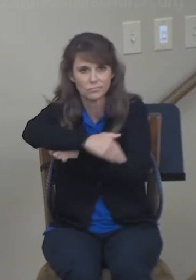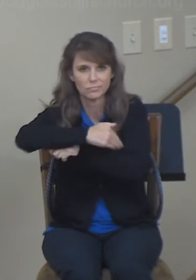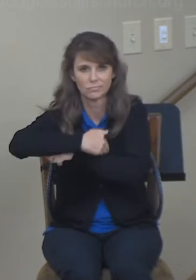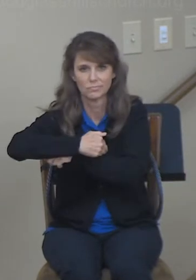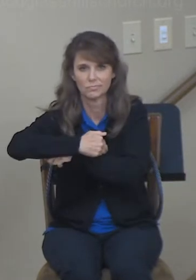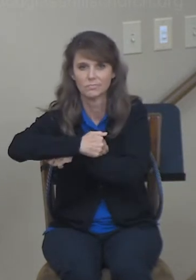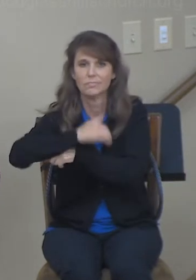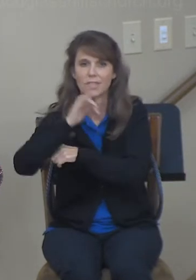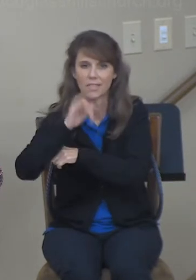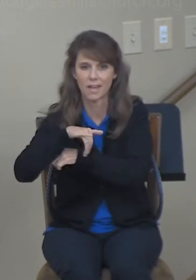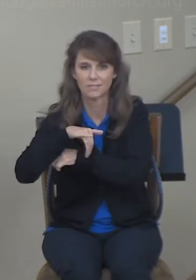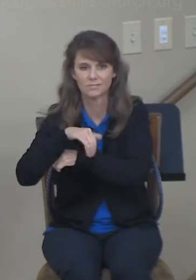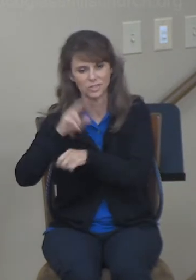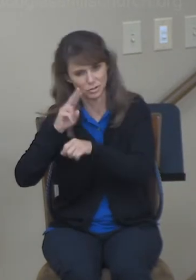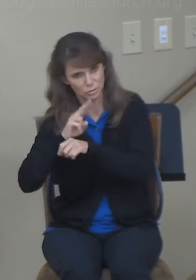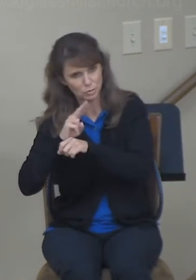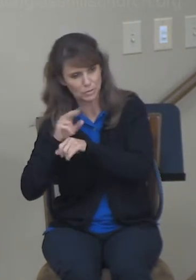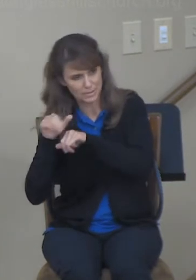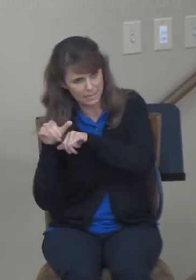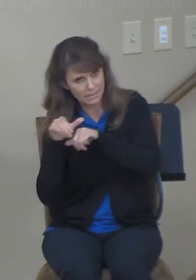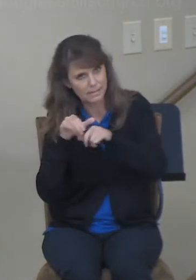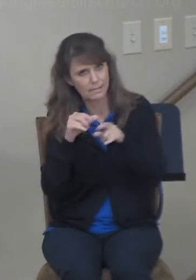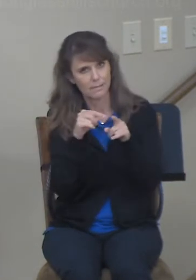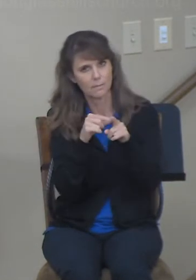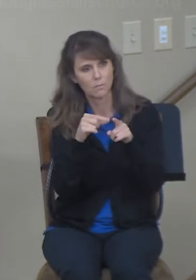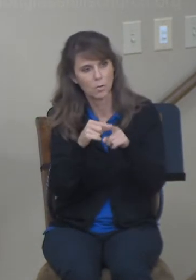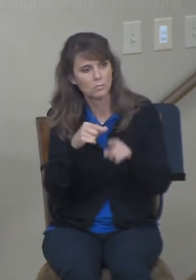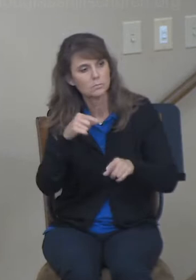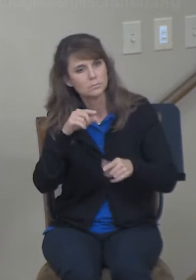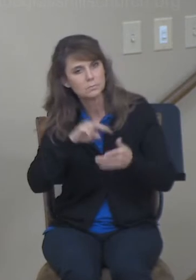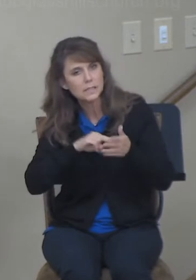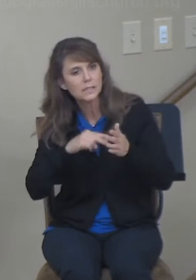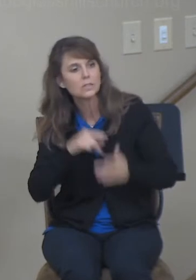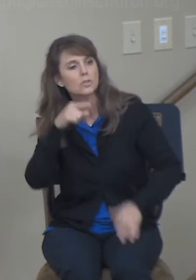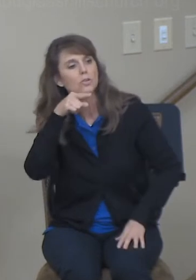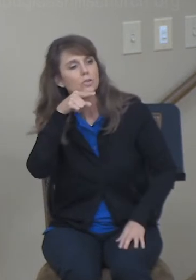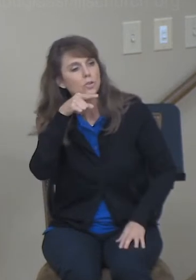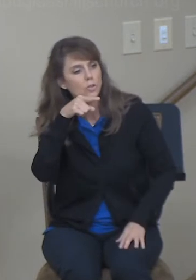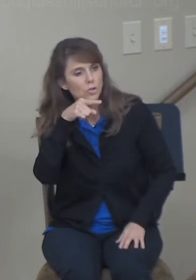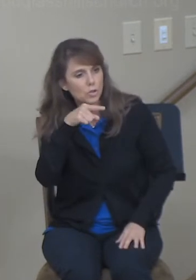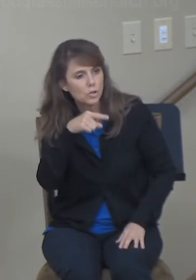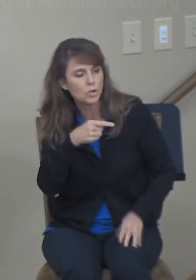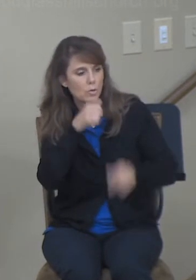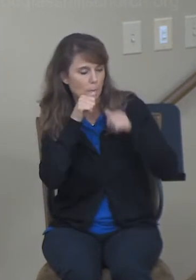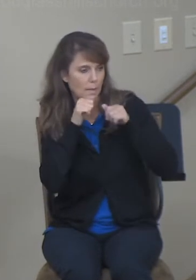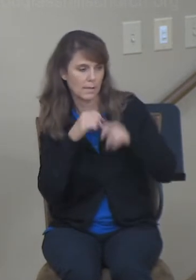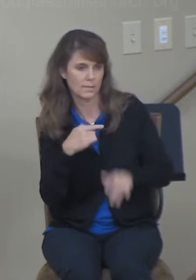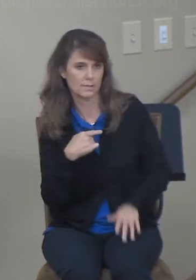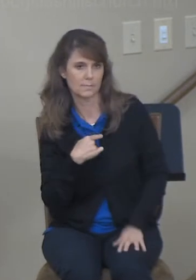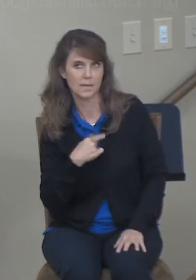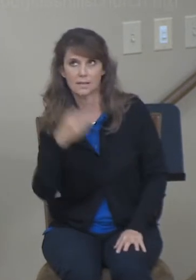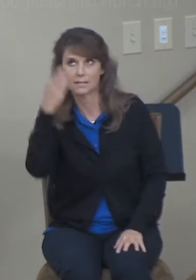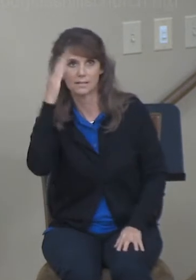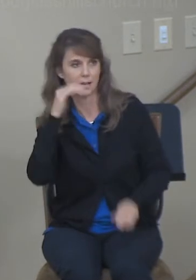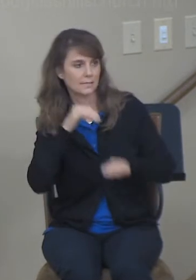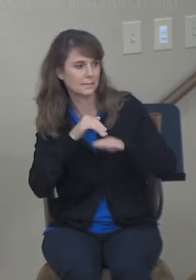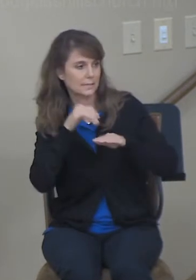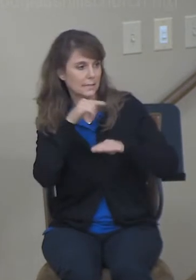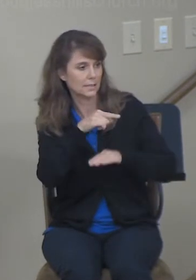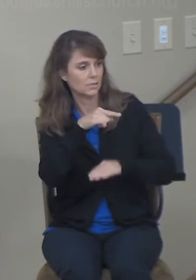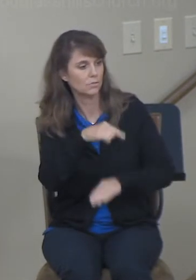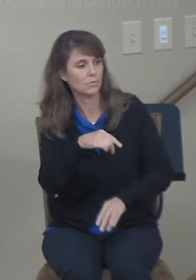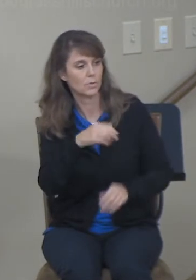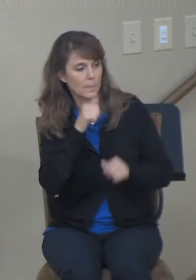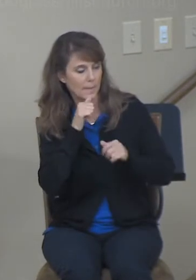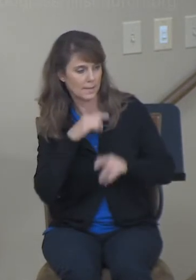words back on him. She is saying that you are the means by which God is meant to be a blessing to me. She says, choose me for